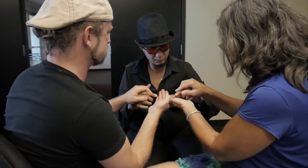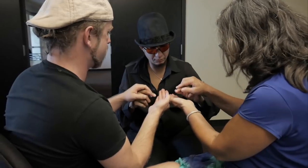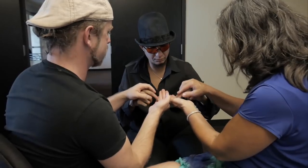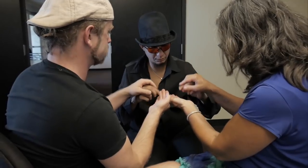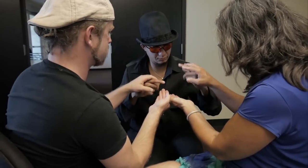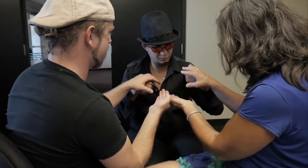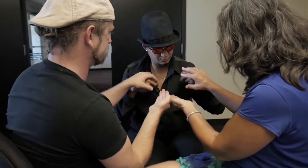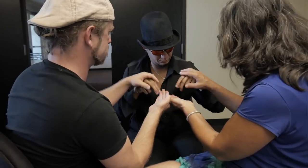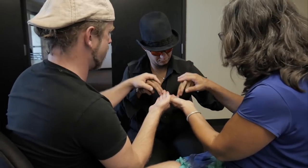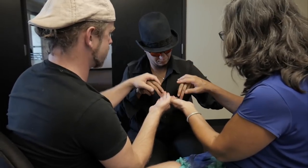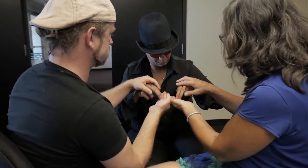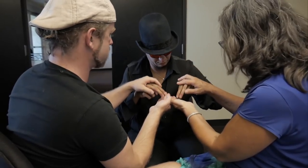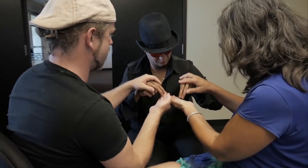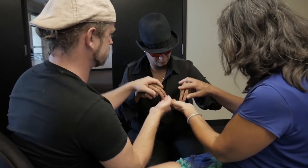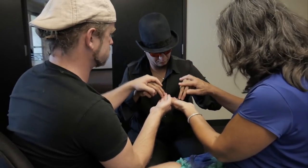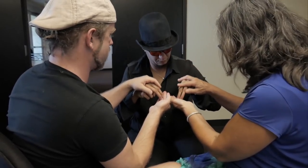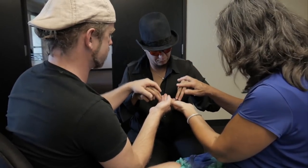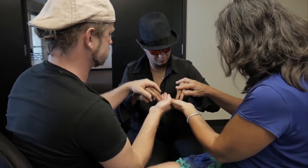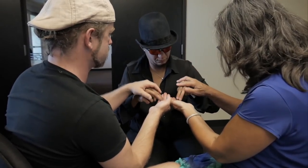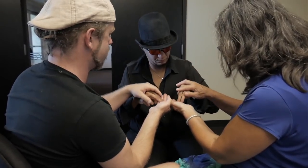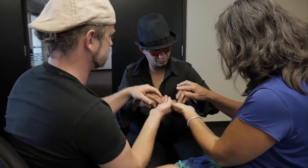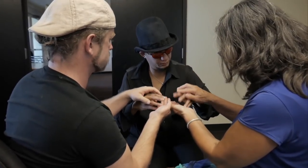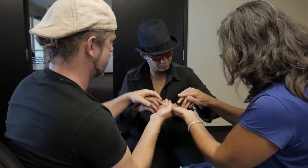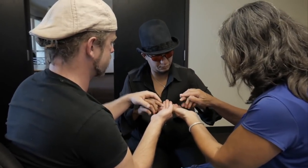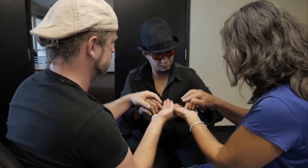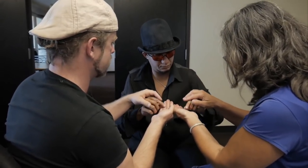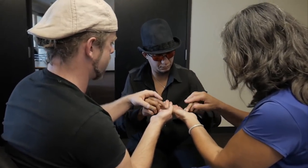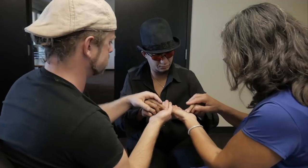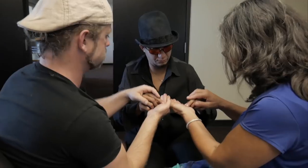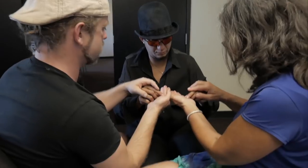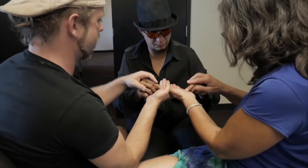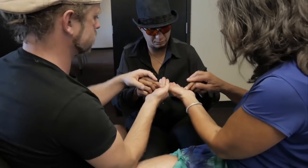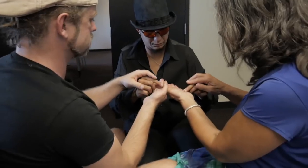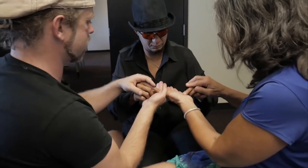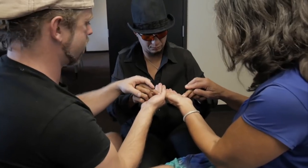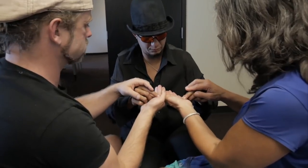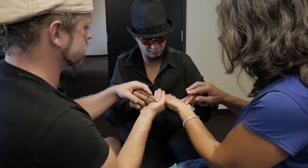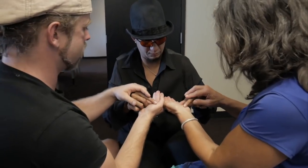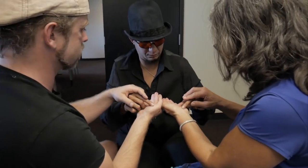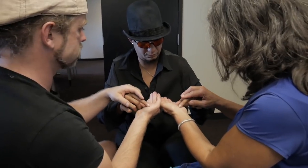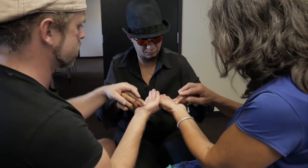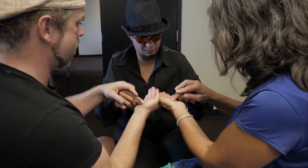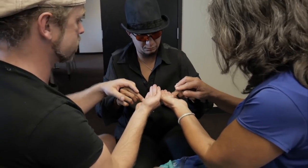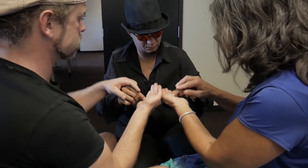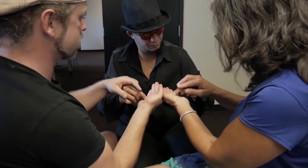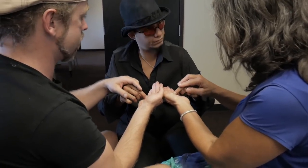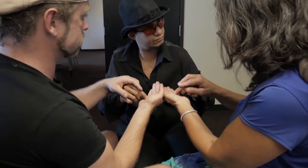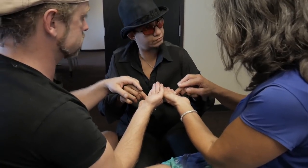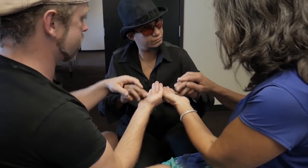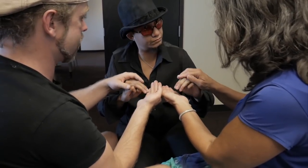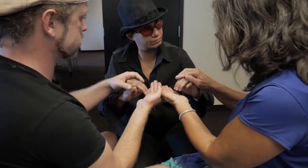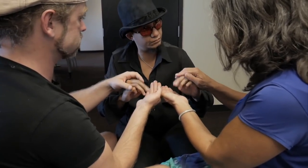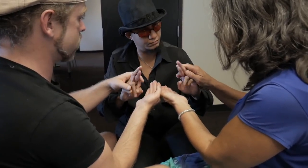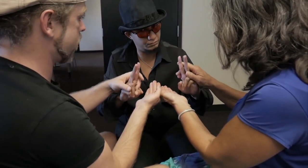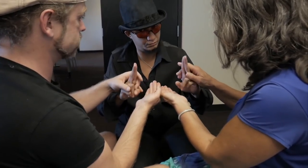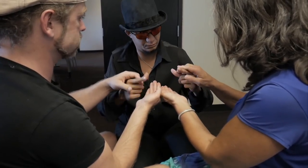Spatial information can also be expressed through PT. Here, for example, Institute co-facilitator Jasper Norman